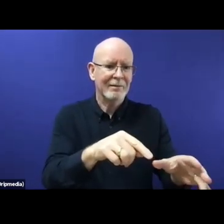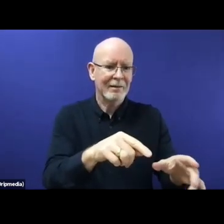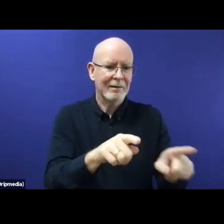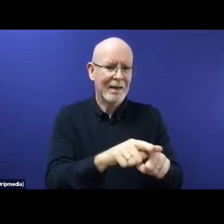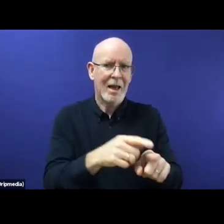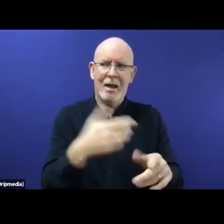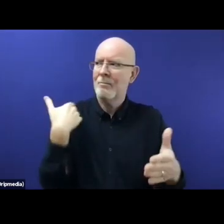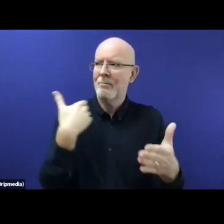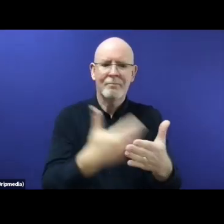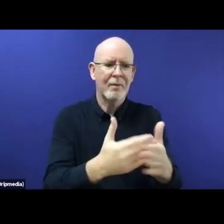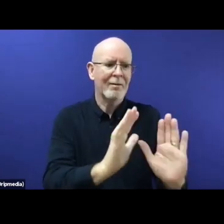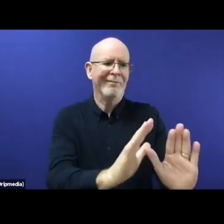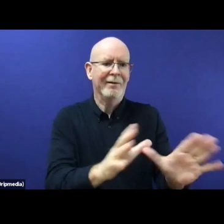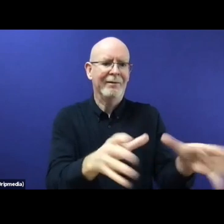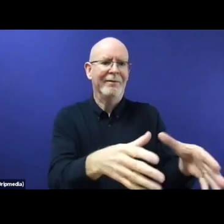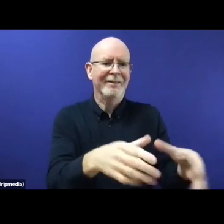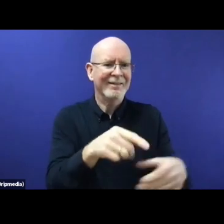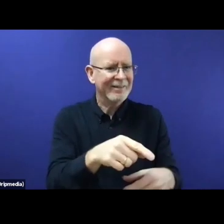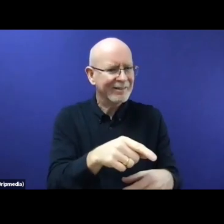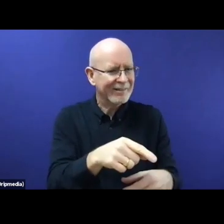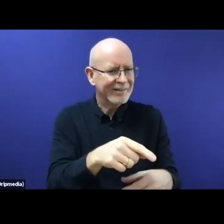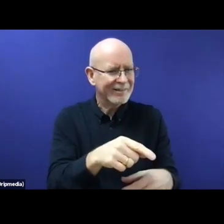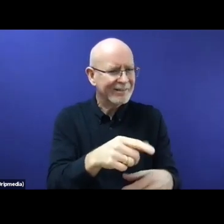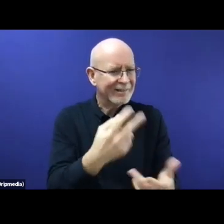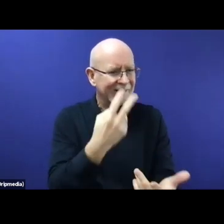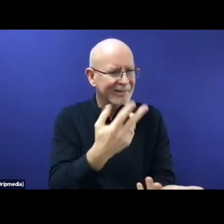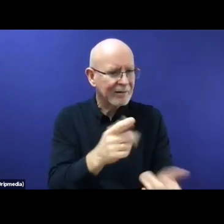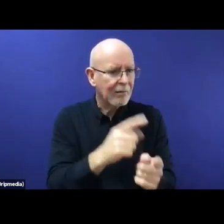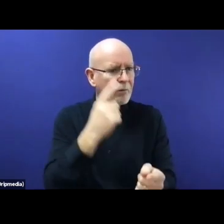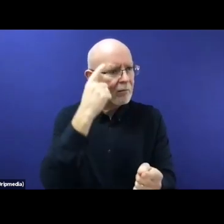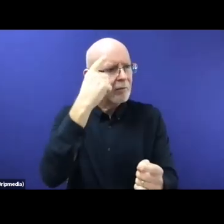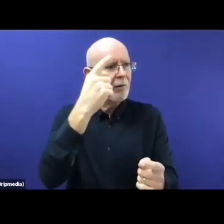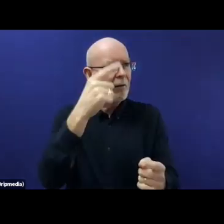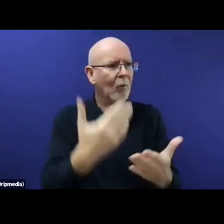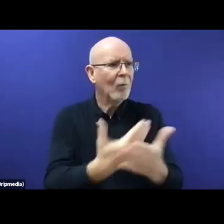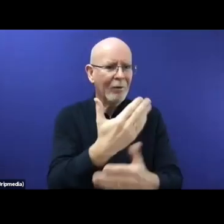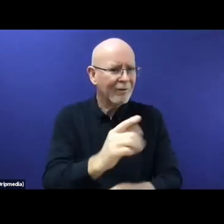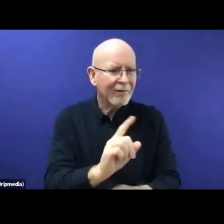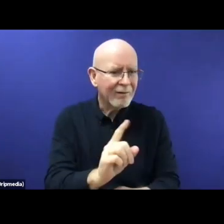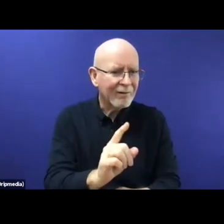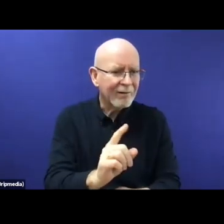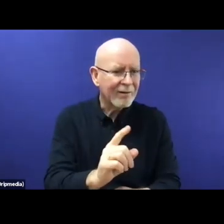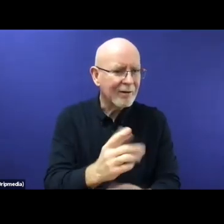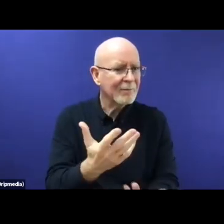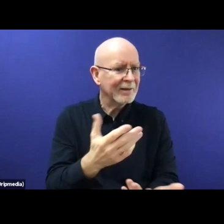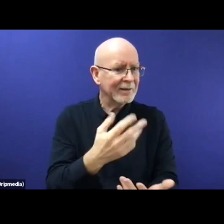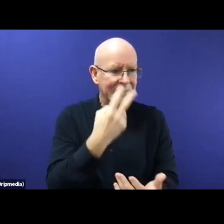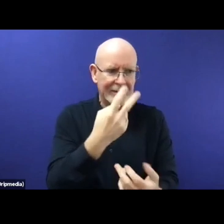And what OECD data is showing is that also, while we tend to look at, and the first thing you learn when you are